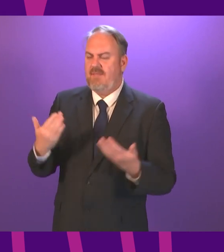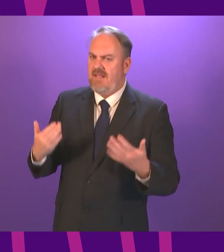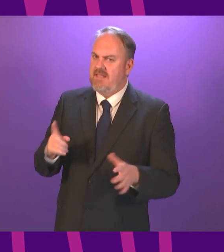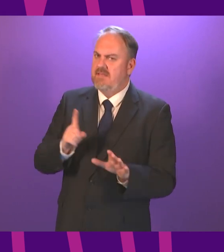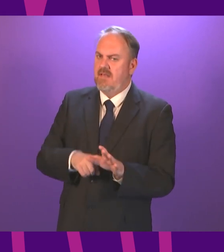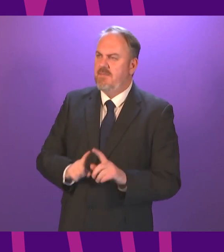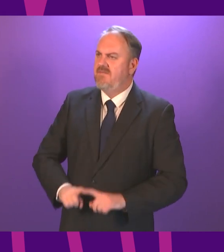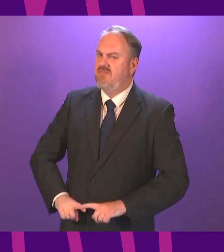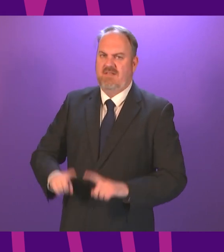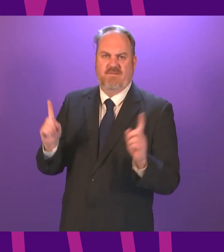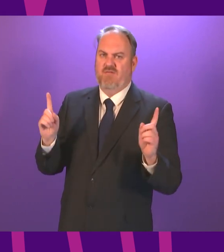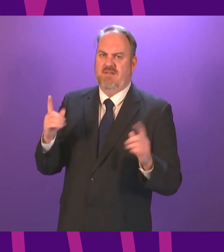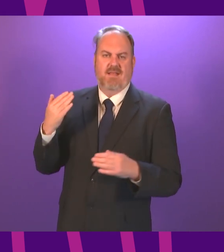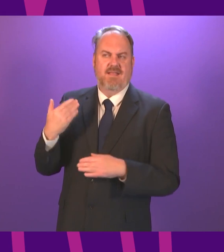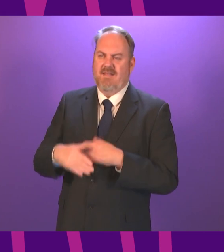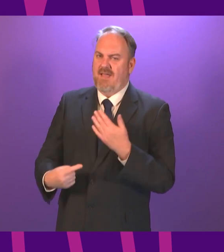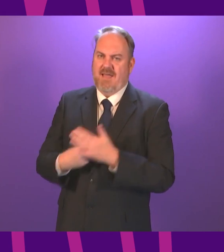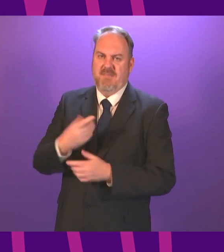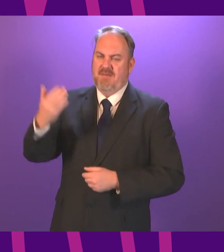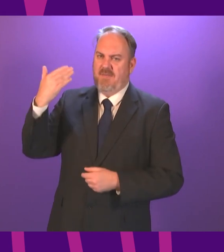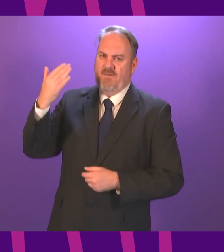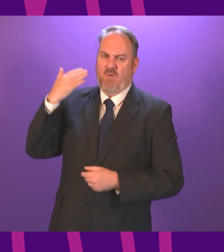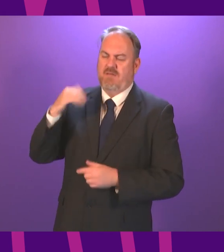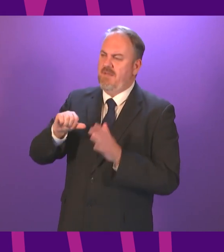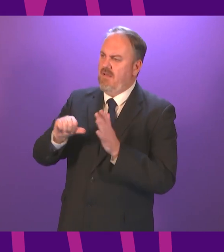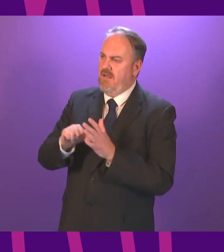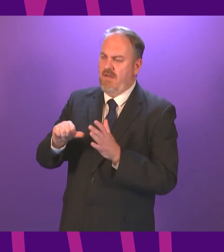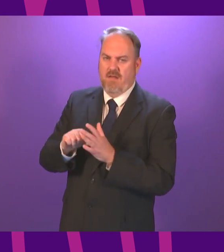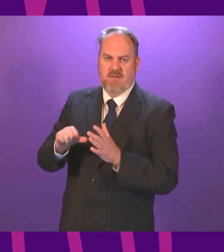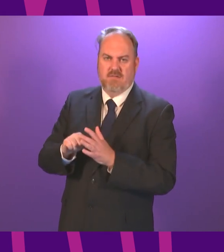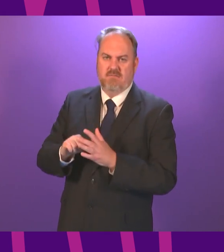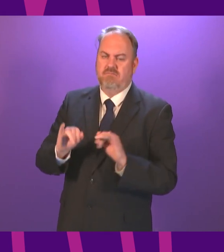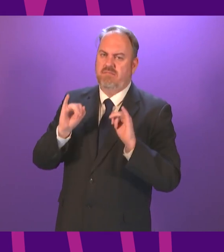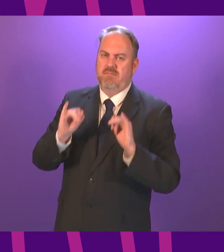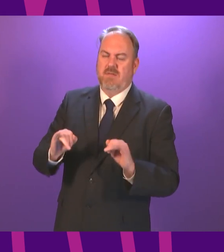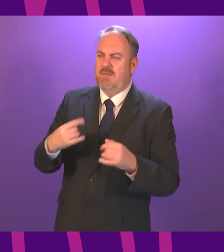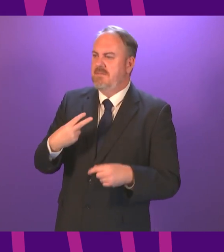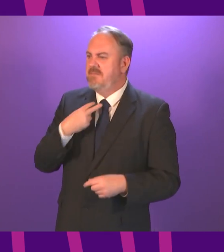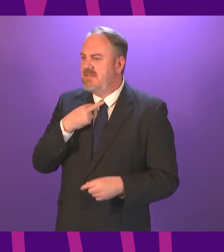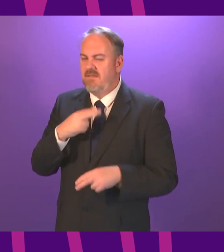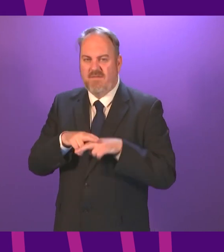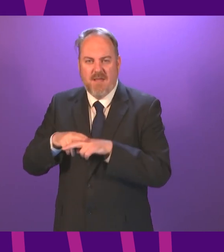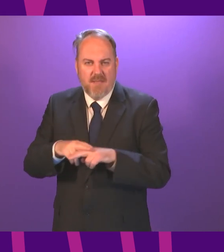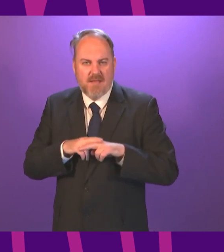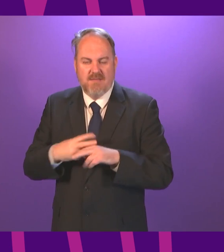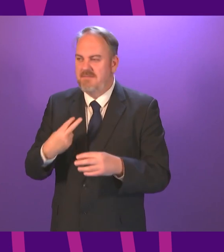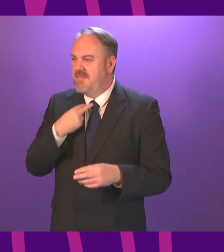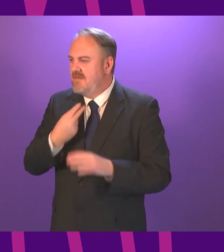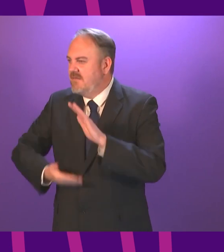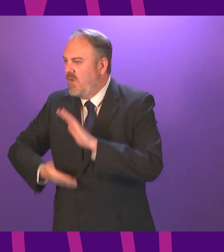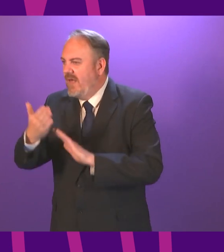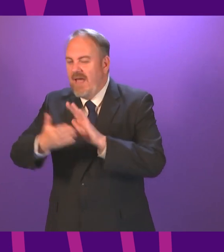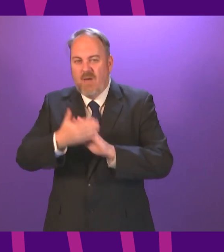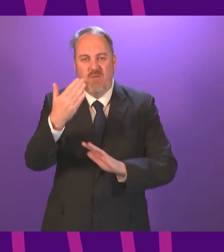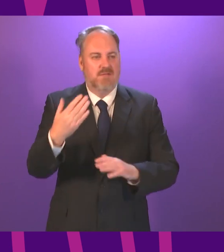no other. It's been hard for people in so many ways missing family and friends missing events missing our normal way of life and of course